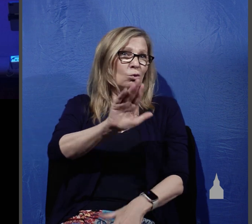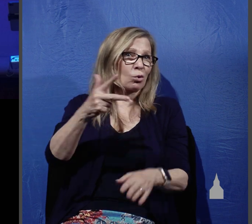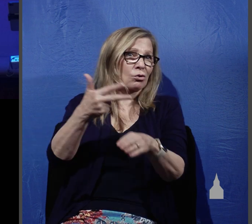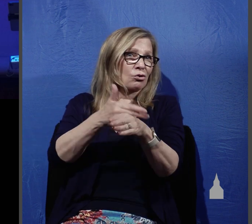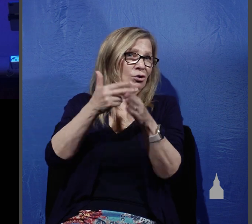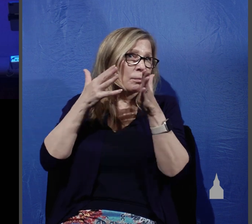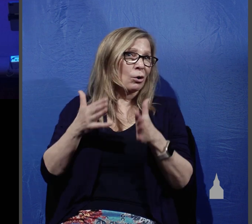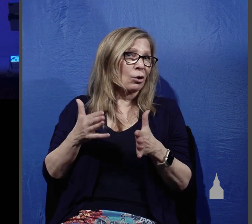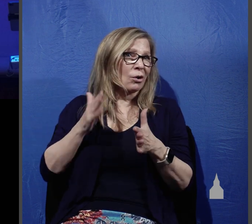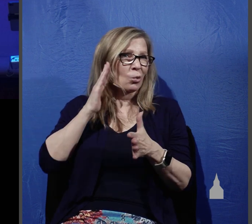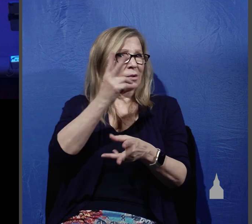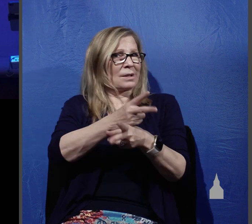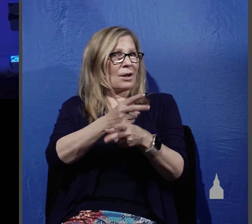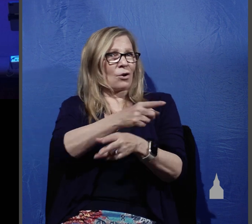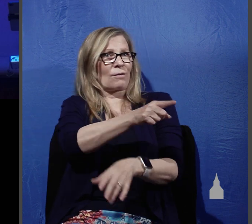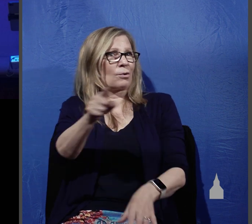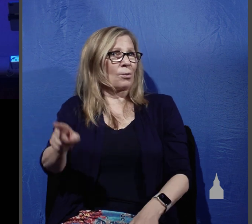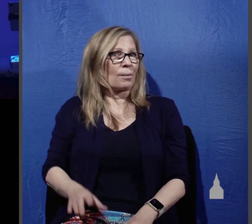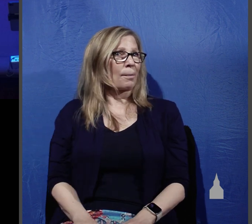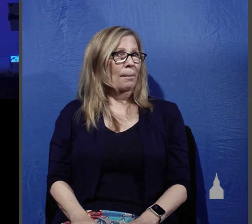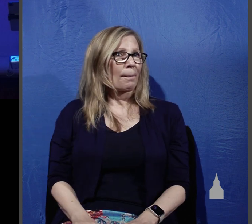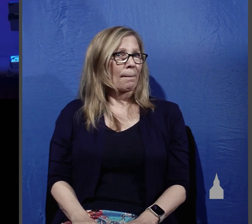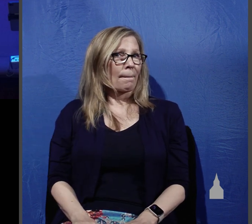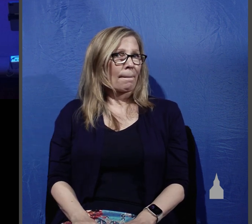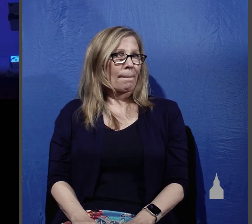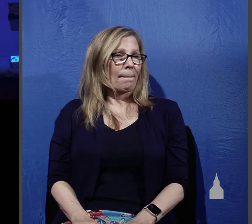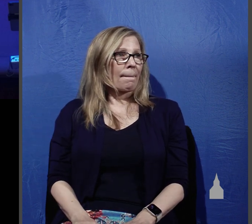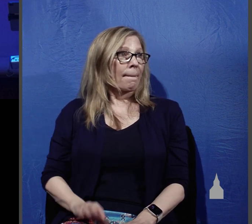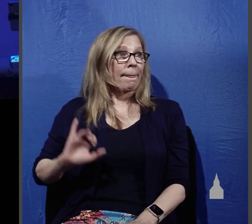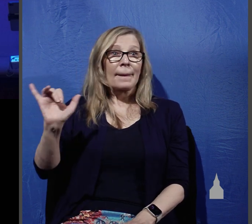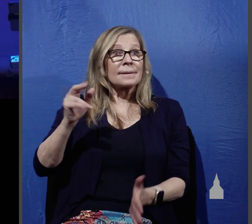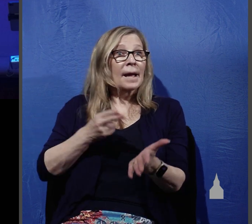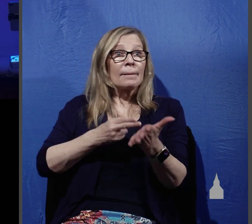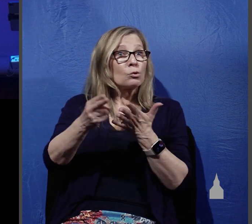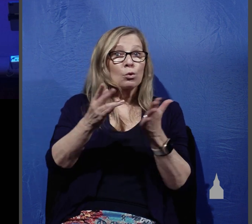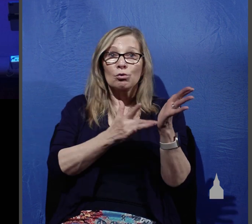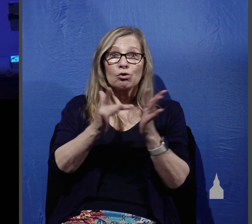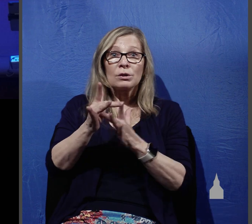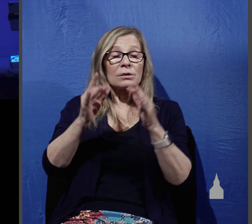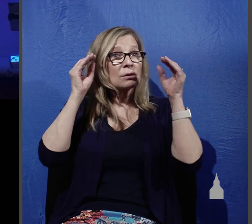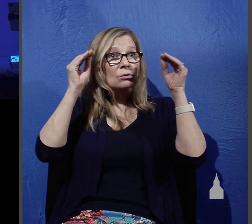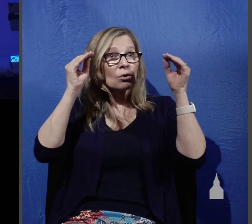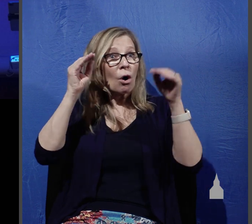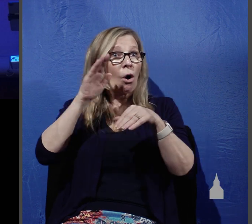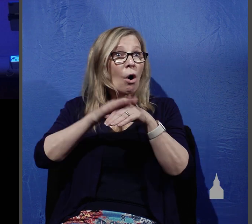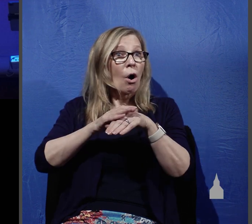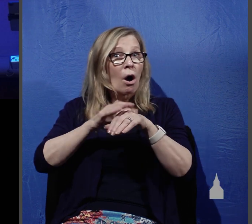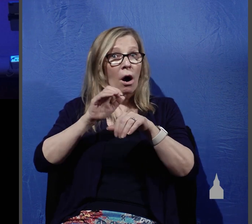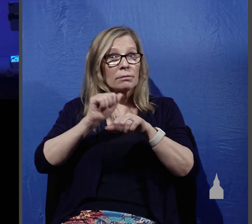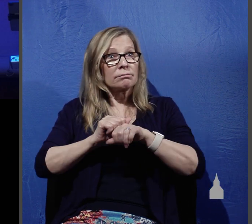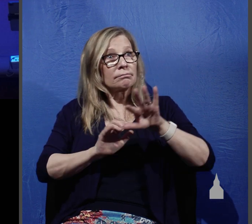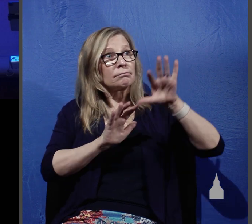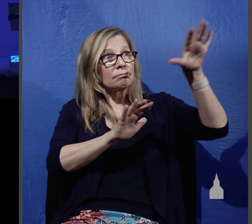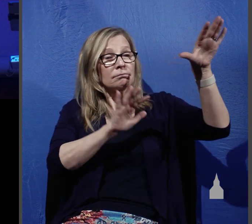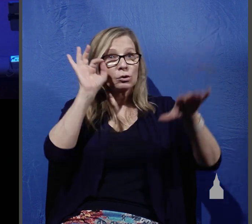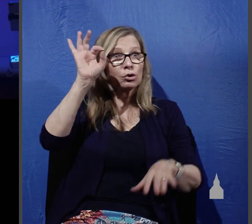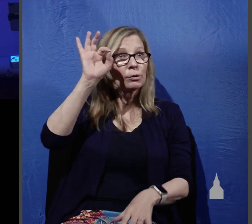to care for you this is the same truth that Jesus taught taught his followers in the sermon on the mound to people who were filled with anxiety